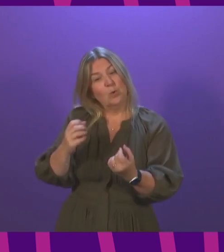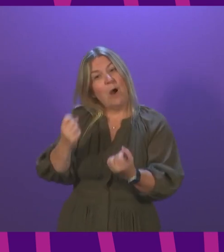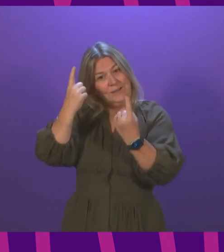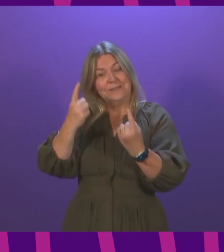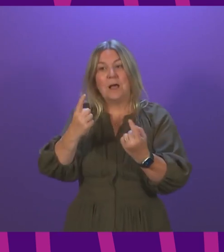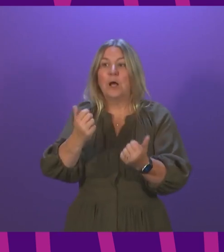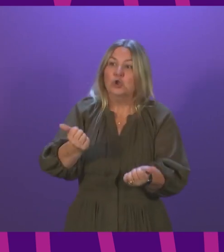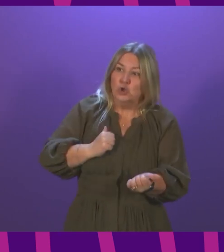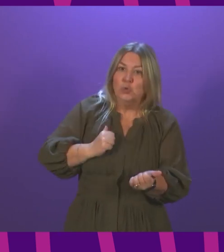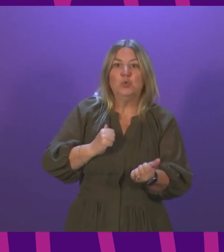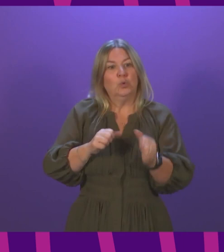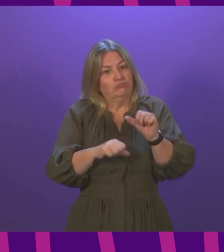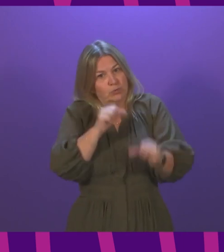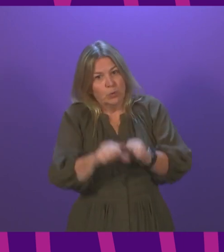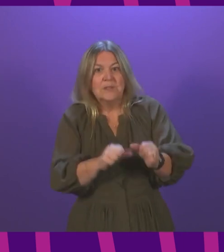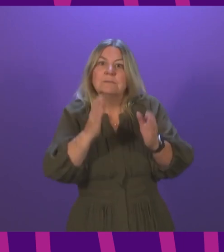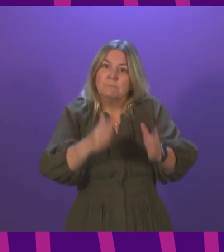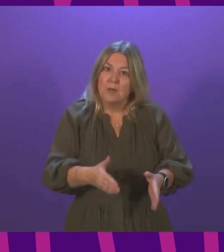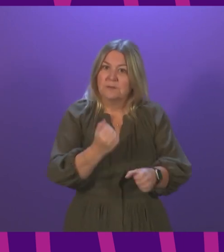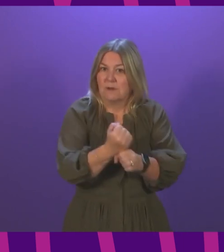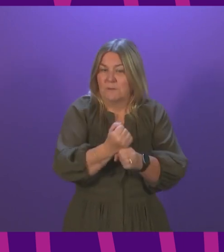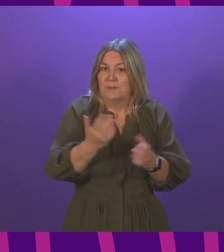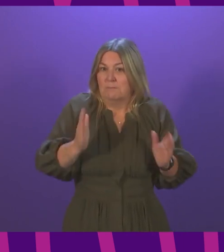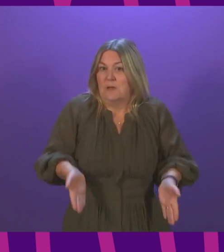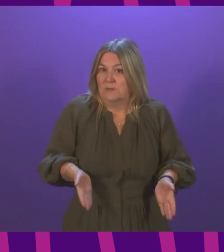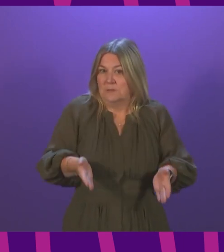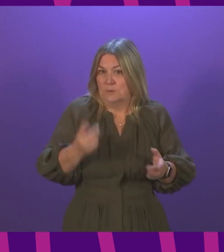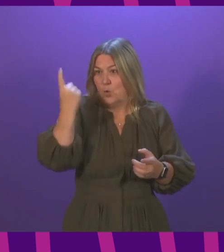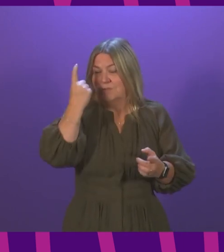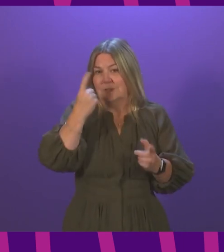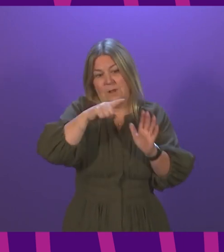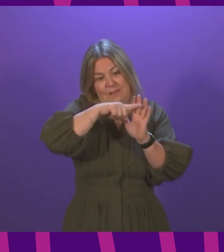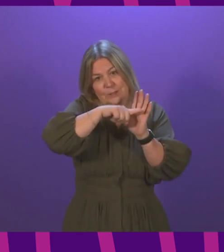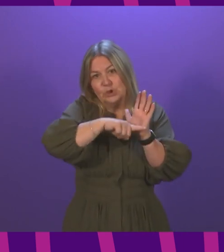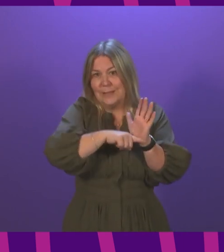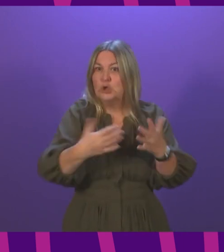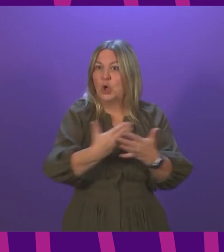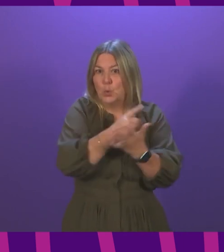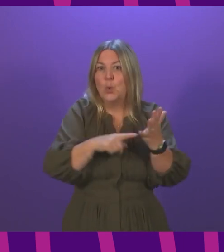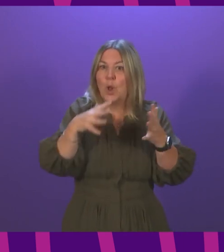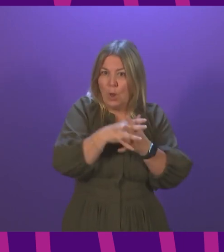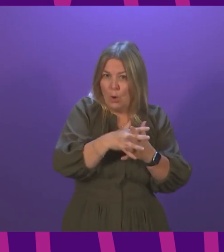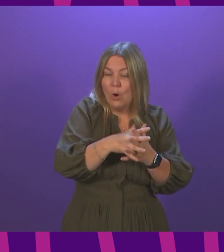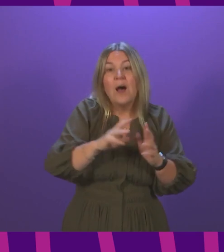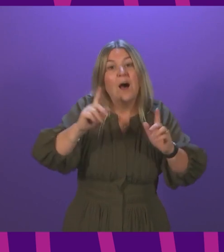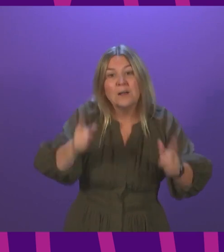process any responsible Government has to go through in considering legislation. I cannot engage with a bill